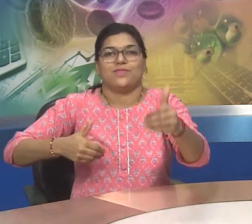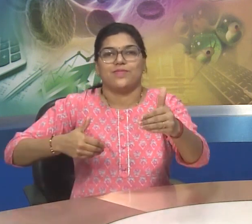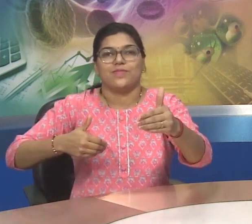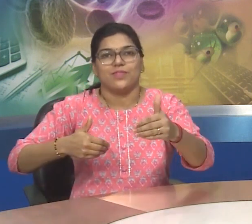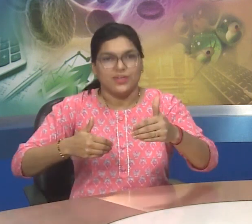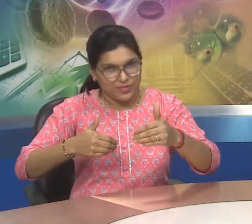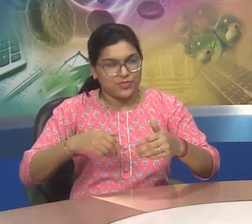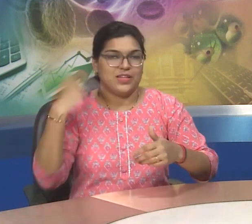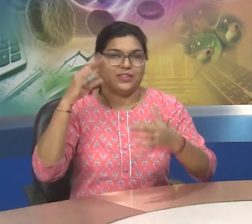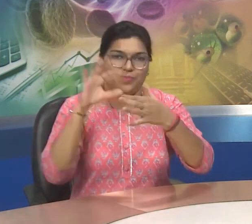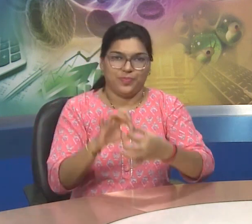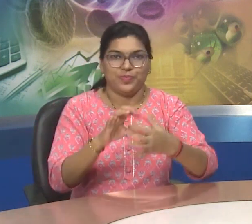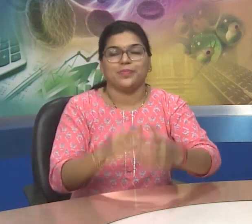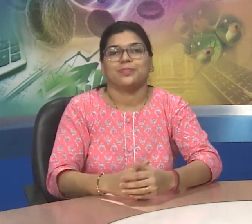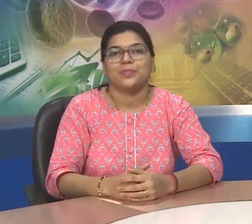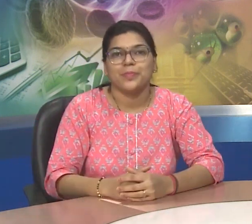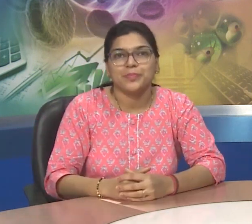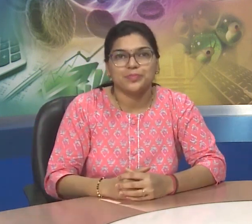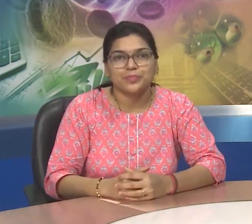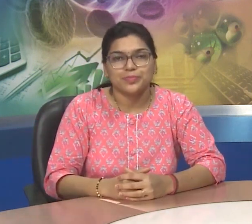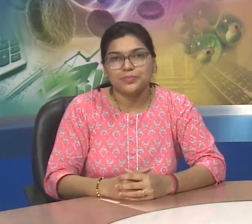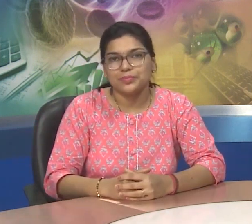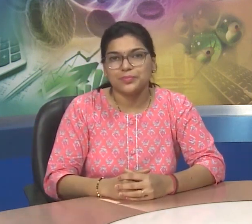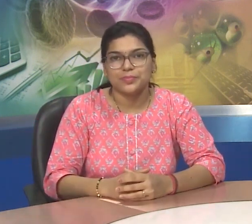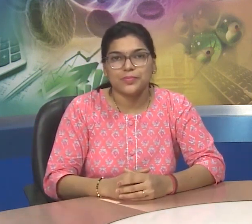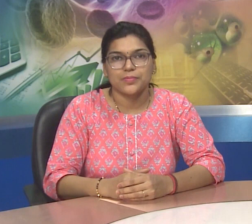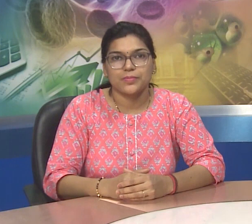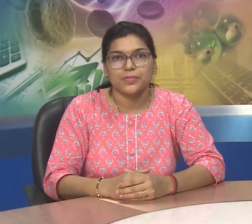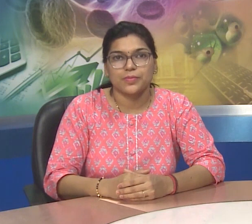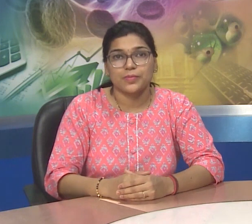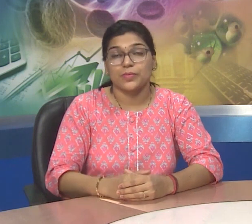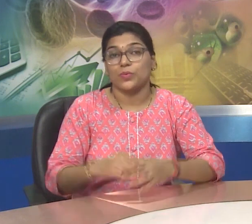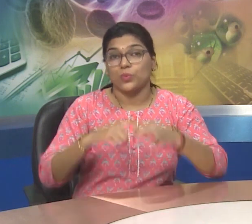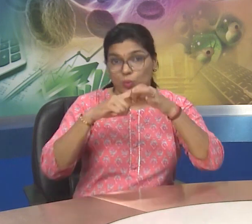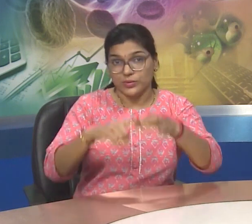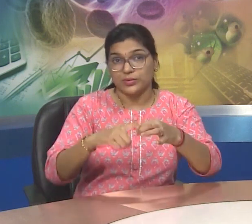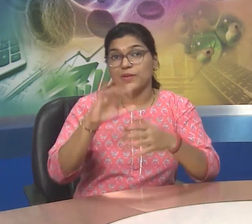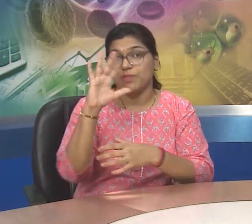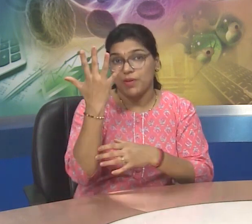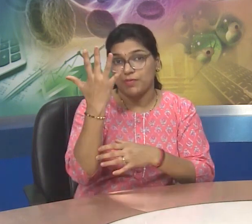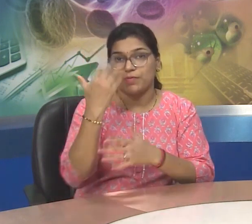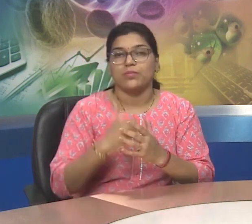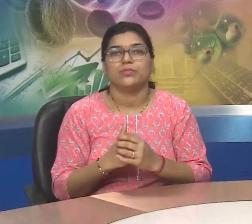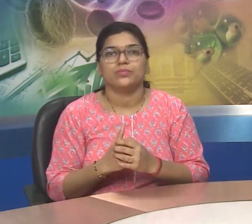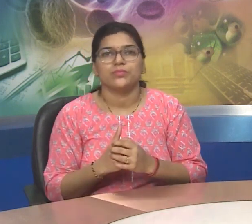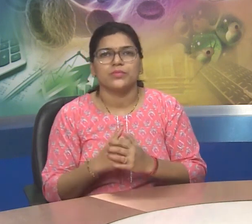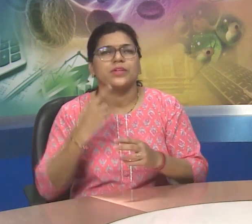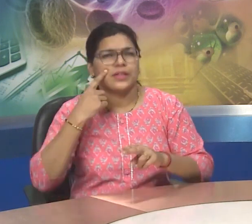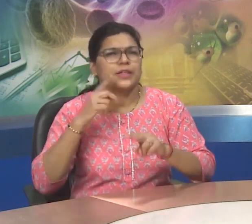earth complete its full rotation in three sixty five days if you were